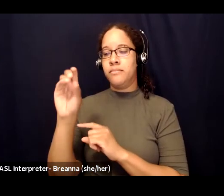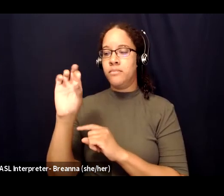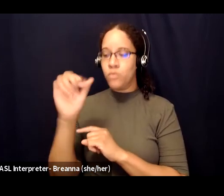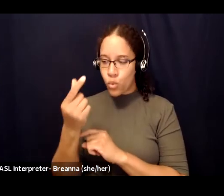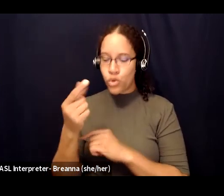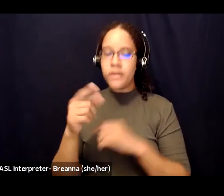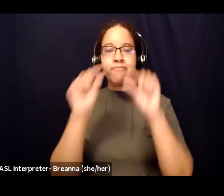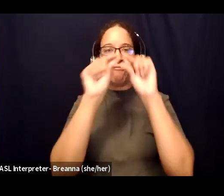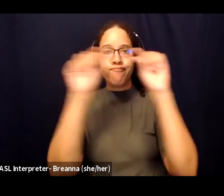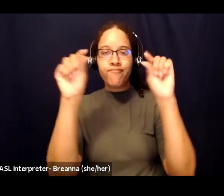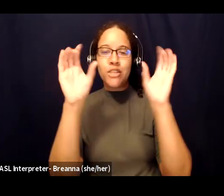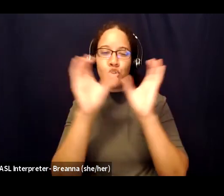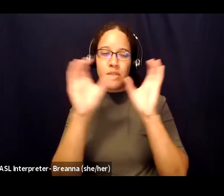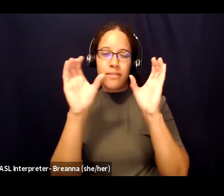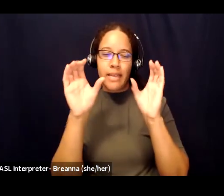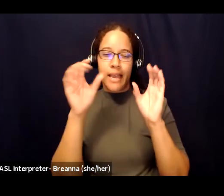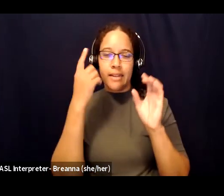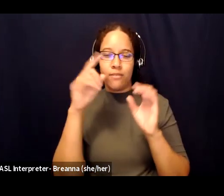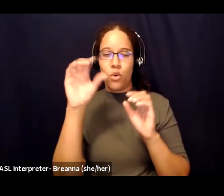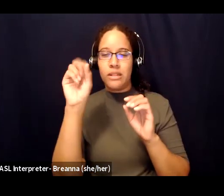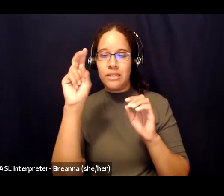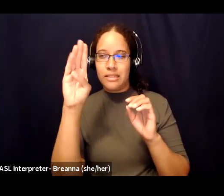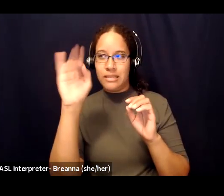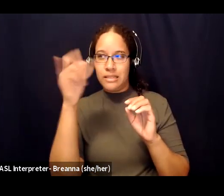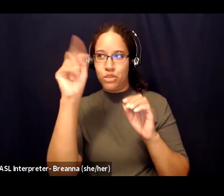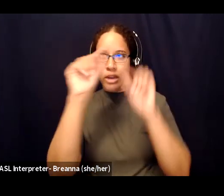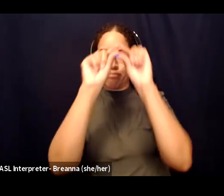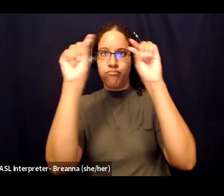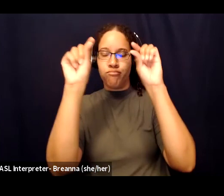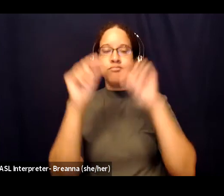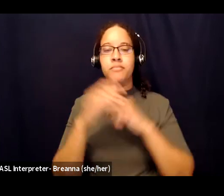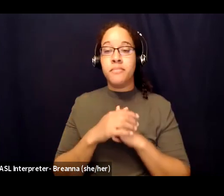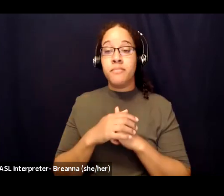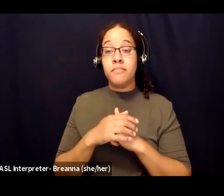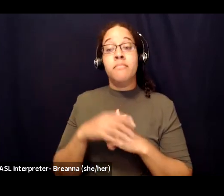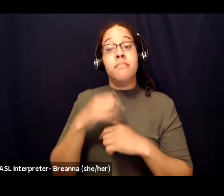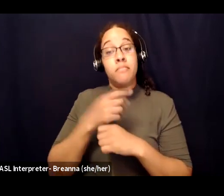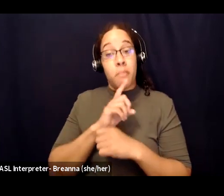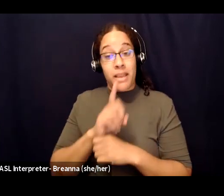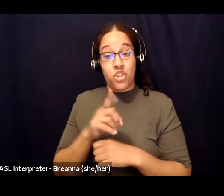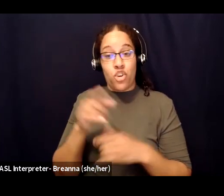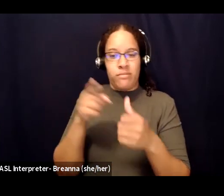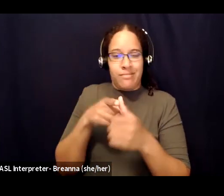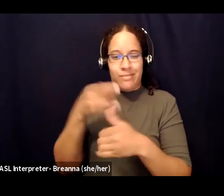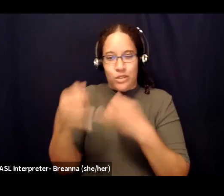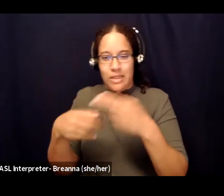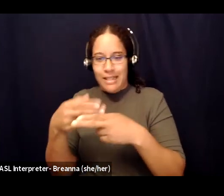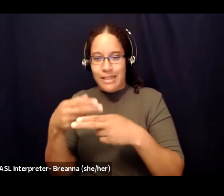the next few days make sure that your first and last name is somewhere in your email um so we know what name to display on the